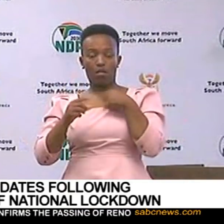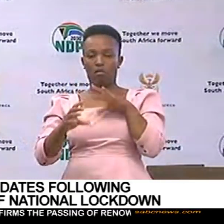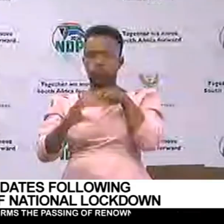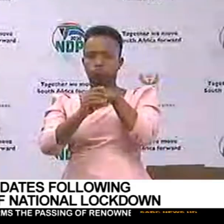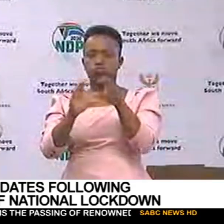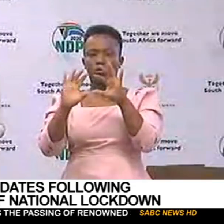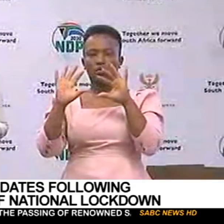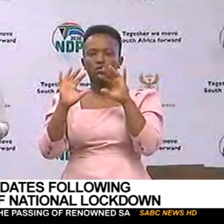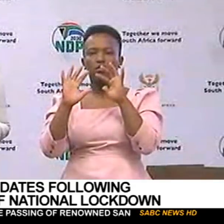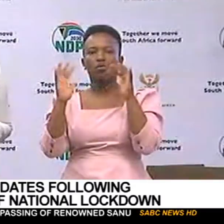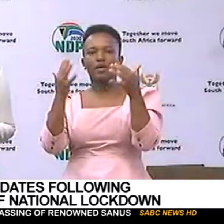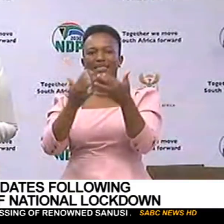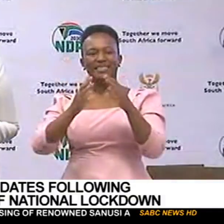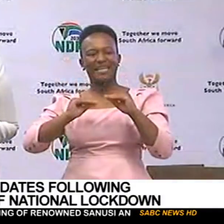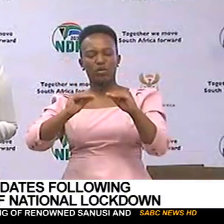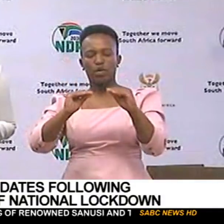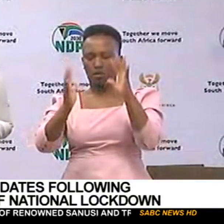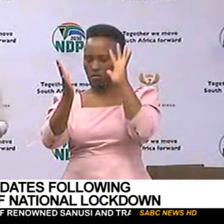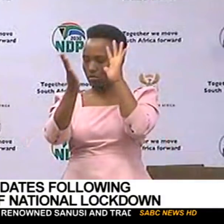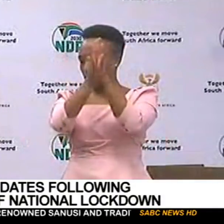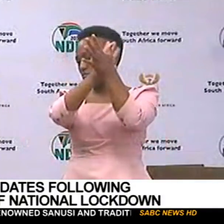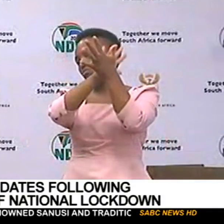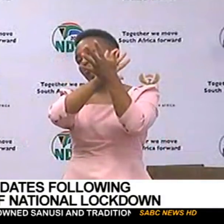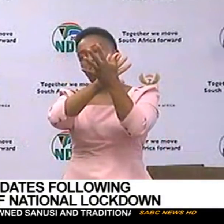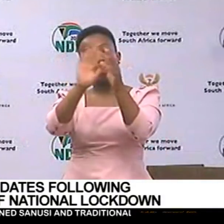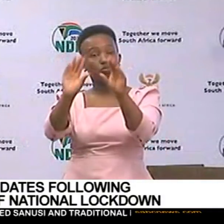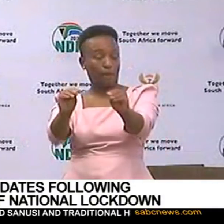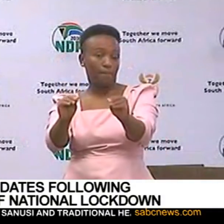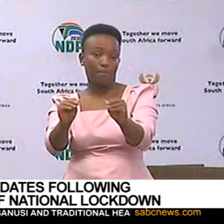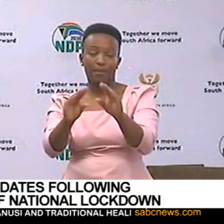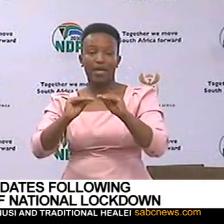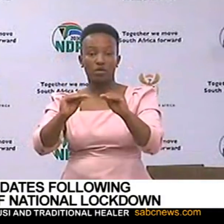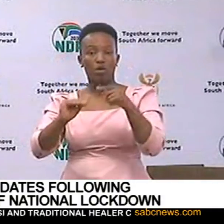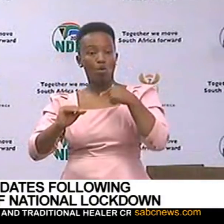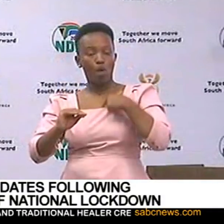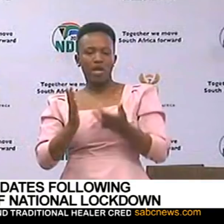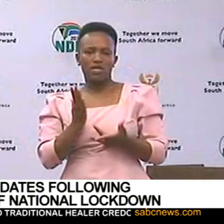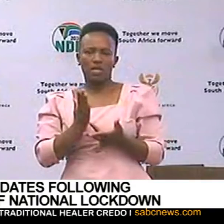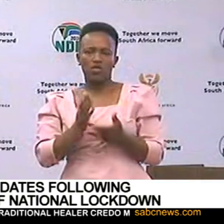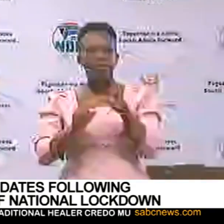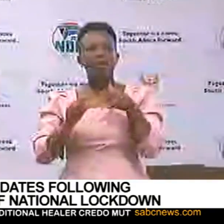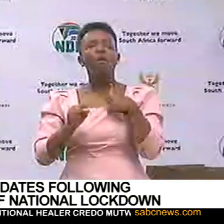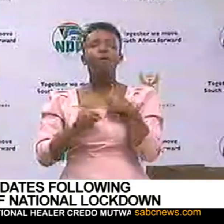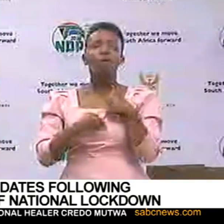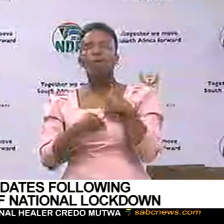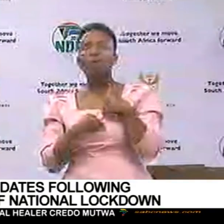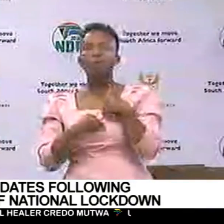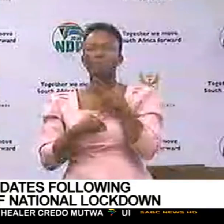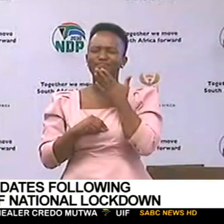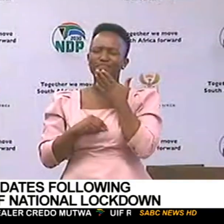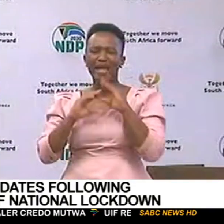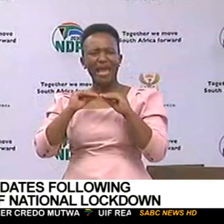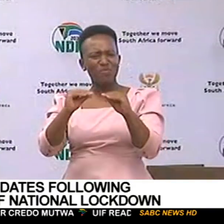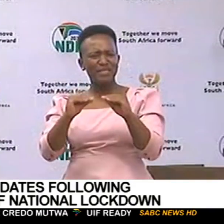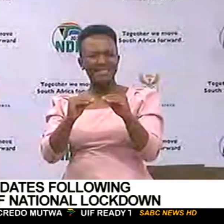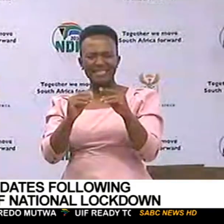that the education system has been disrupted. And of course, ours is the people in the technology spaces to say, how do we then